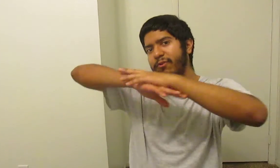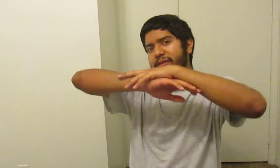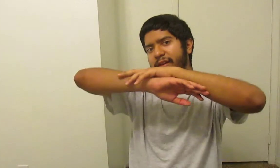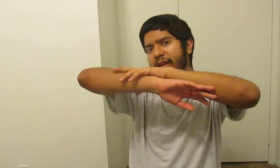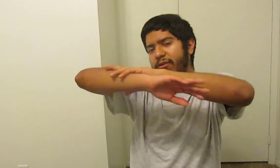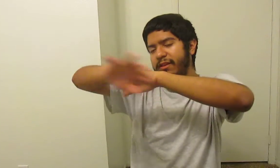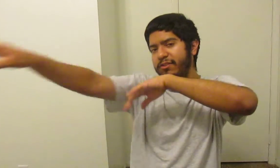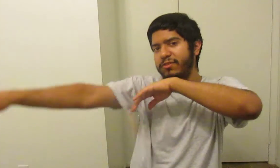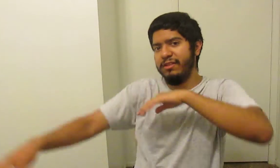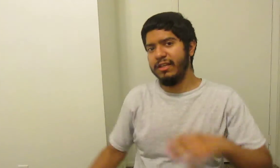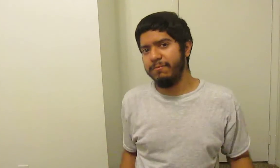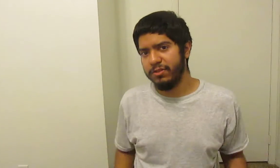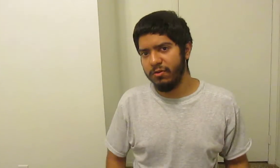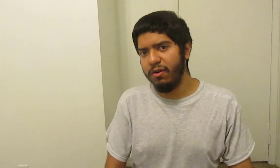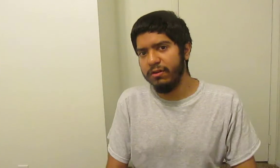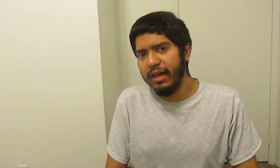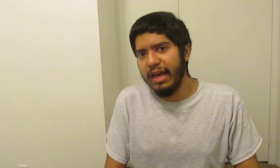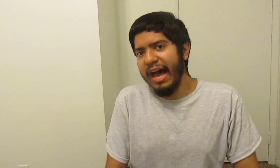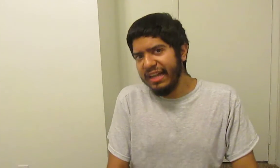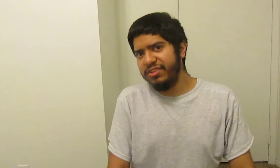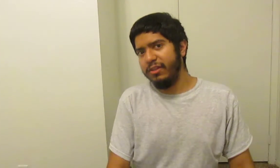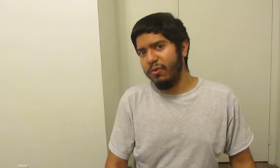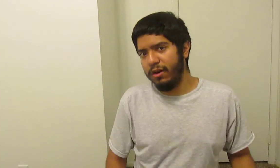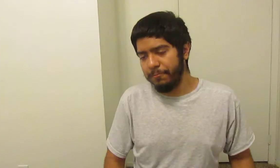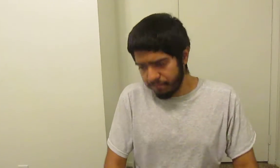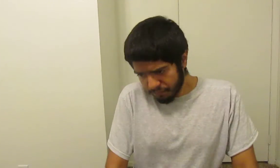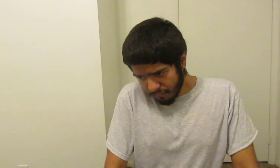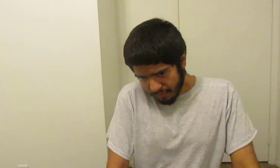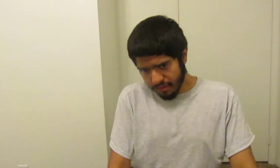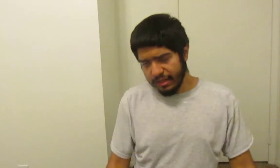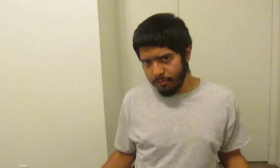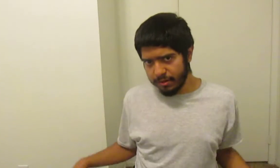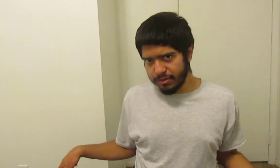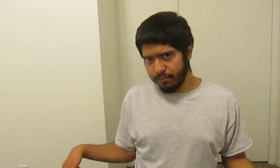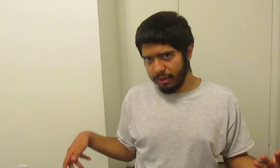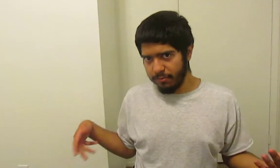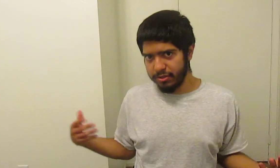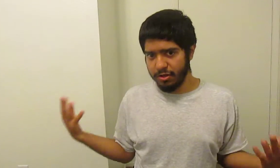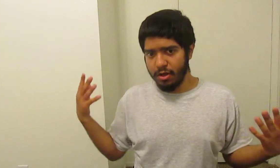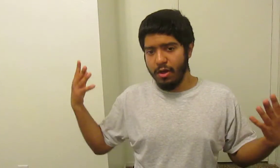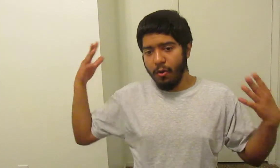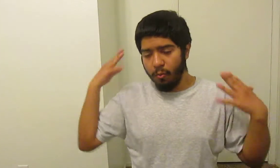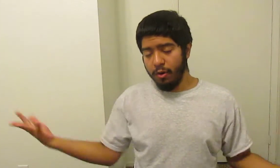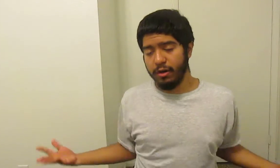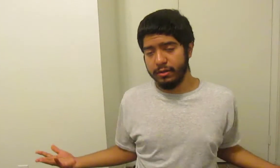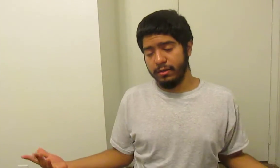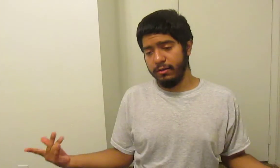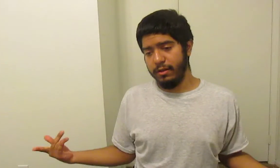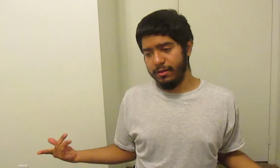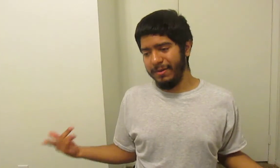with the character they introduced in this episode called Hachi where he wants to pretty much work. I mean,